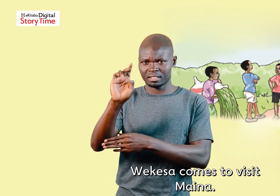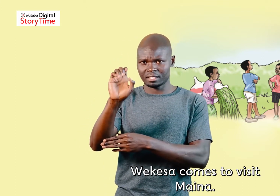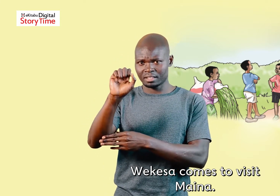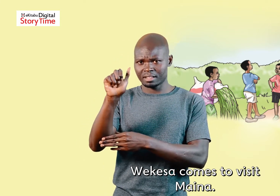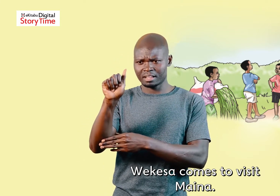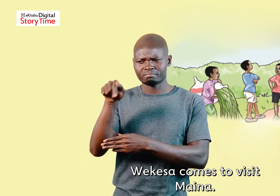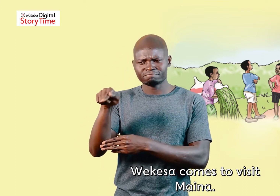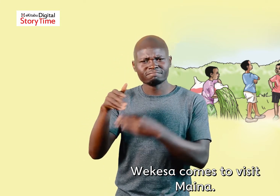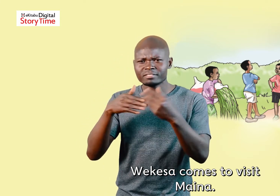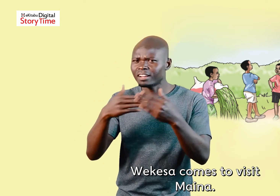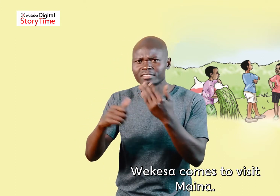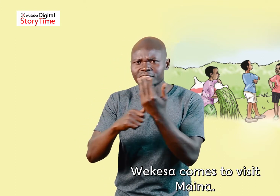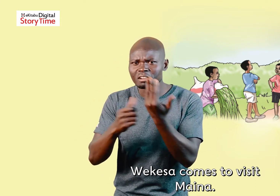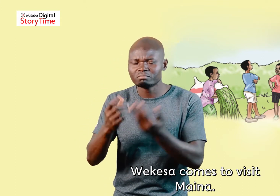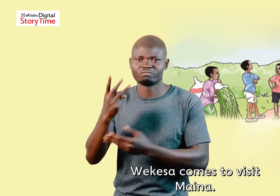Wakesa comes to visit Maina